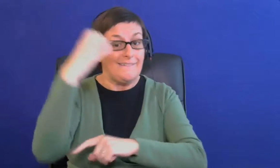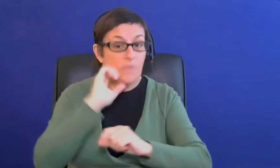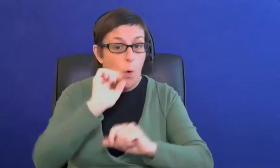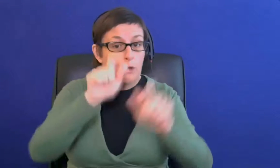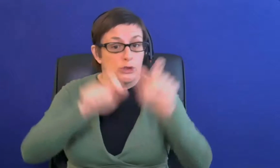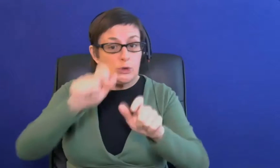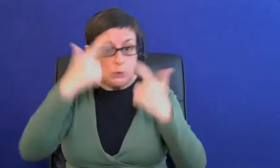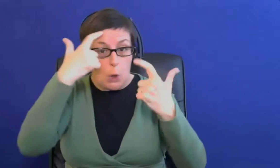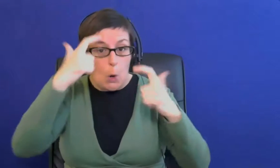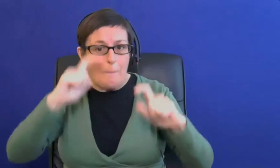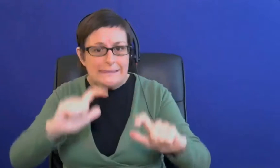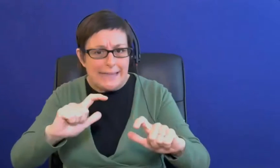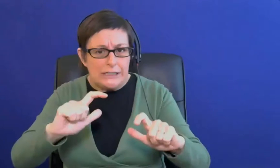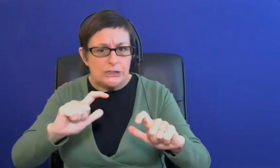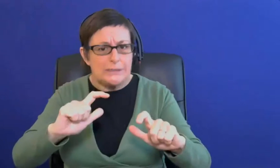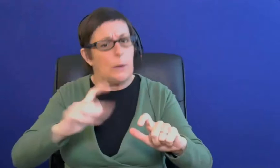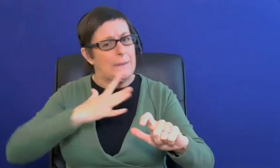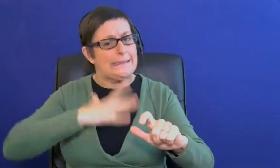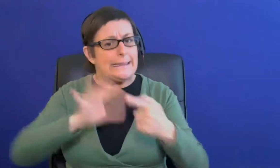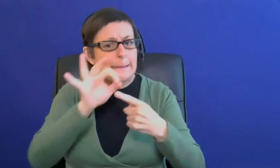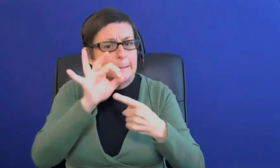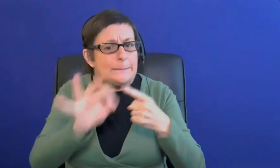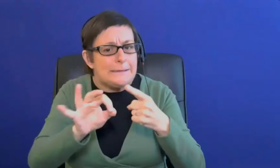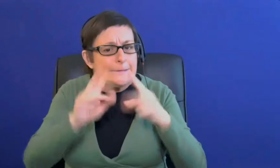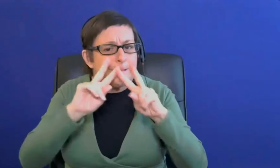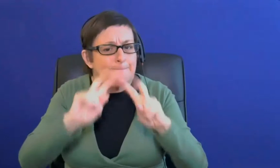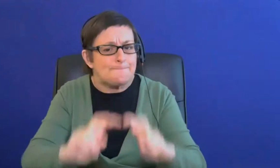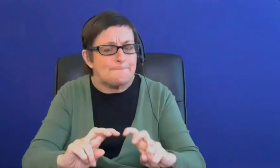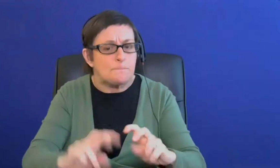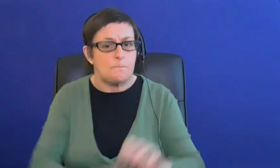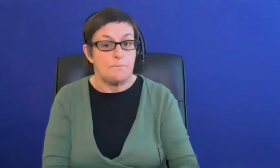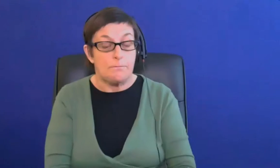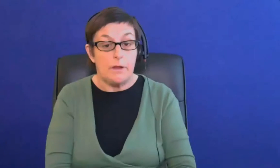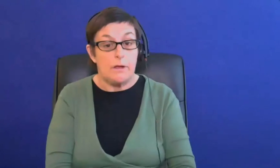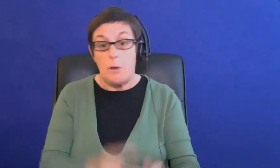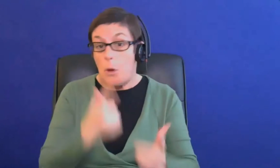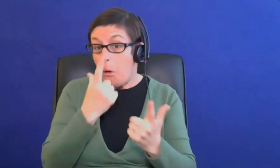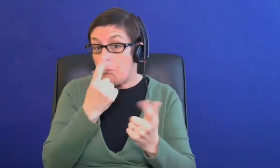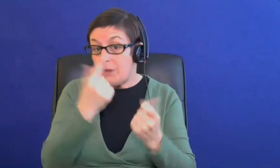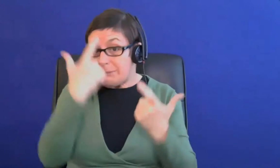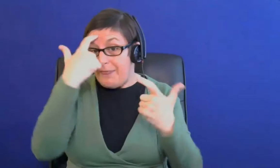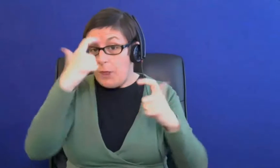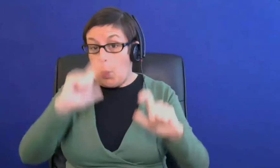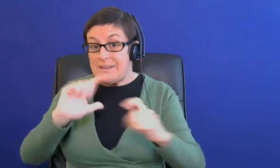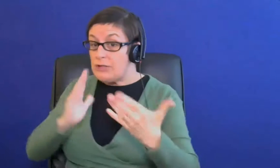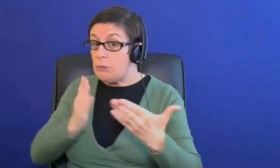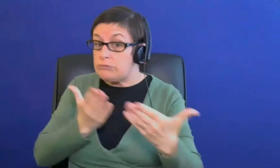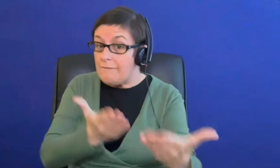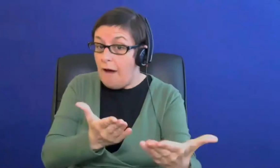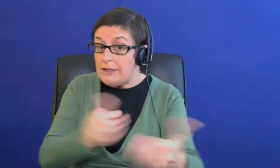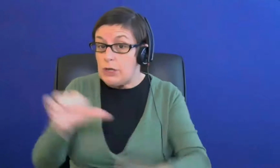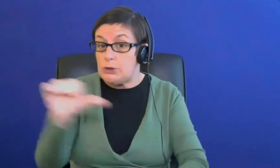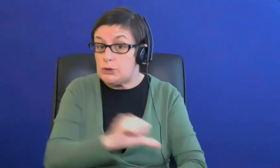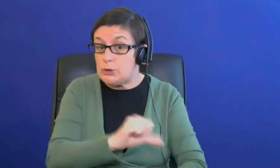think with that one we'd have to look at the specifics um if it was something that maybe the accommodation provider should be providing as a reasonable adjustment